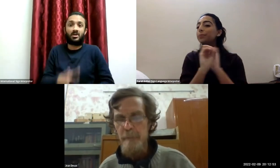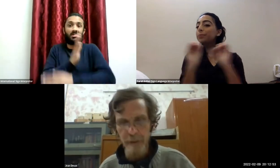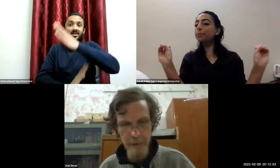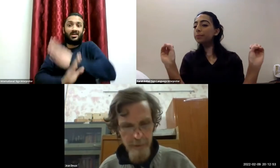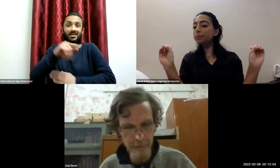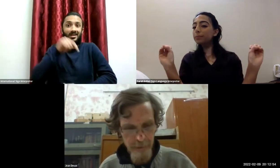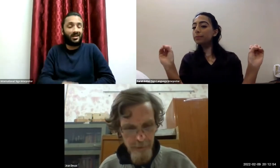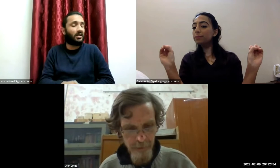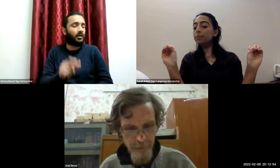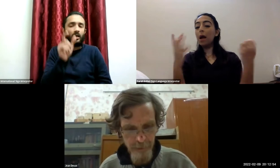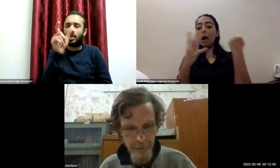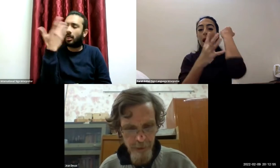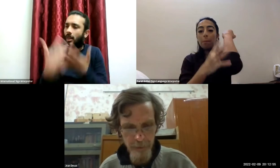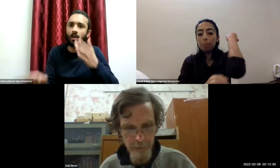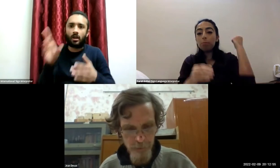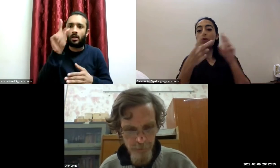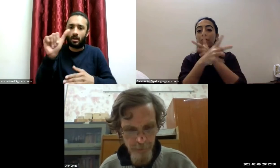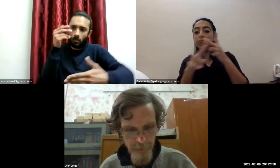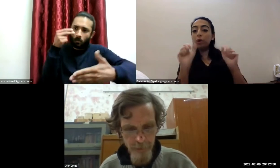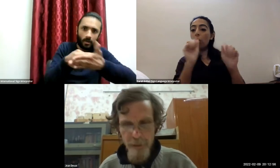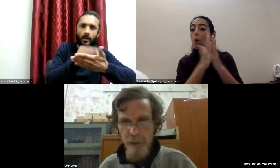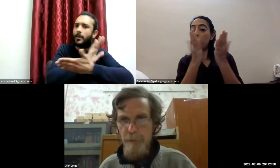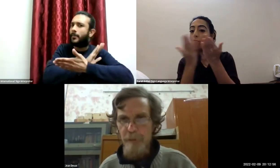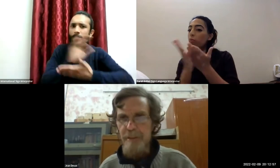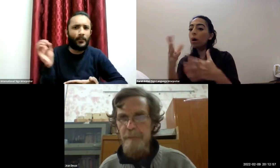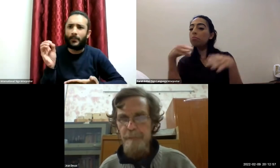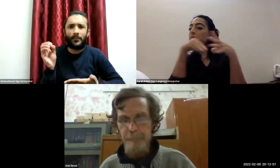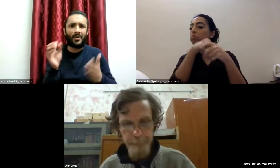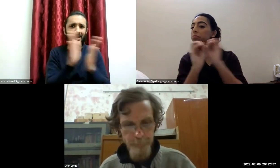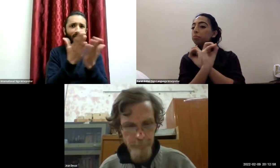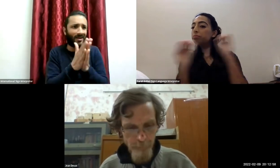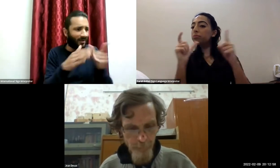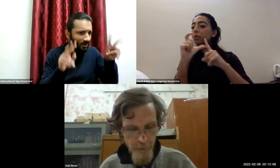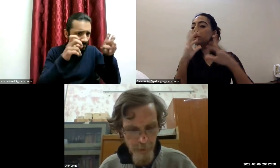invisible in the economic literature on poverty